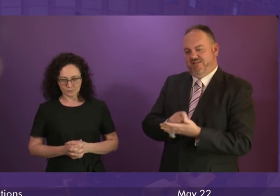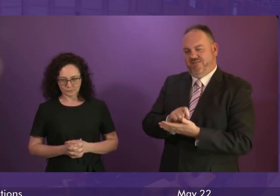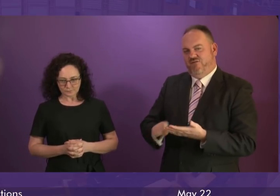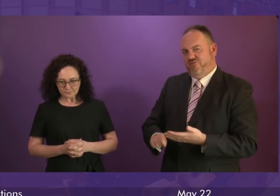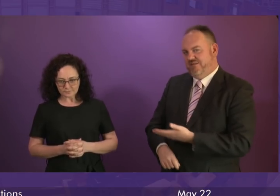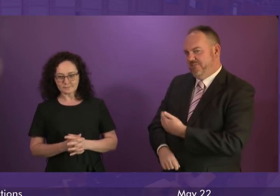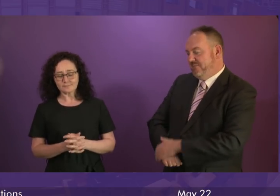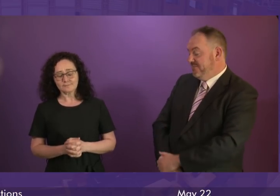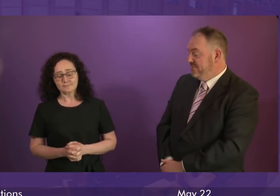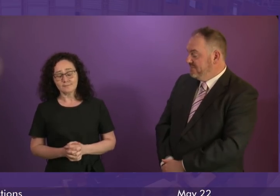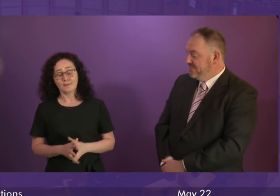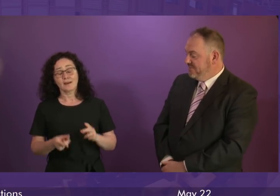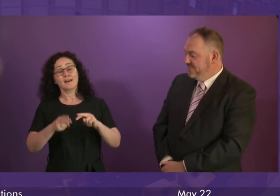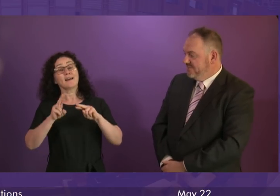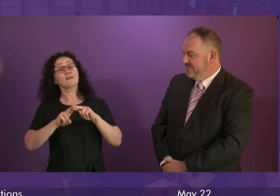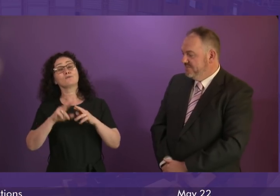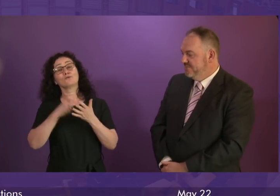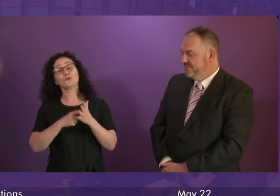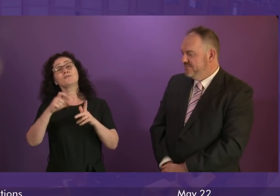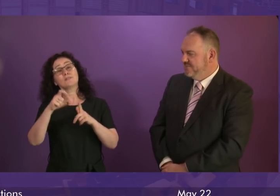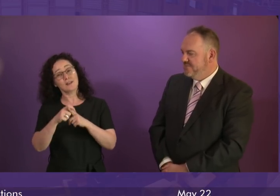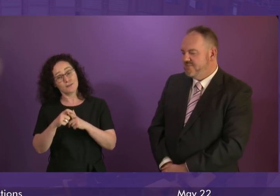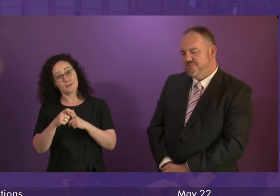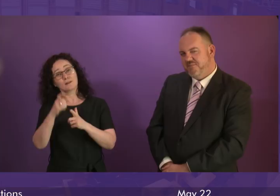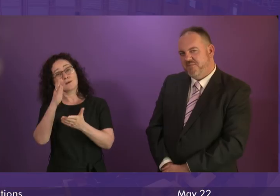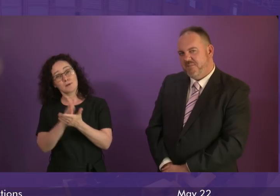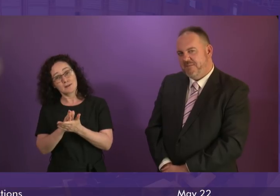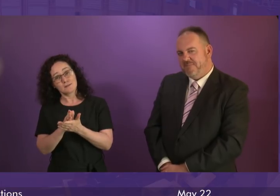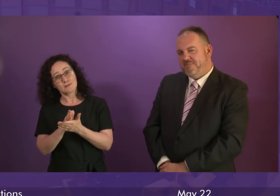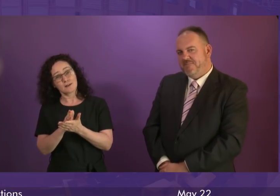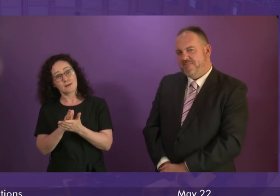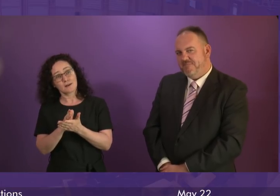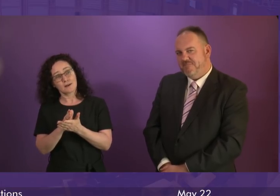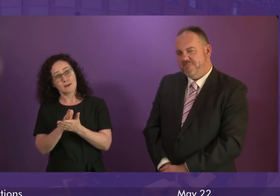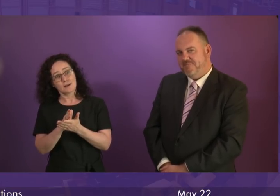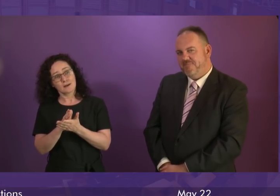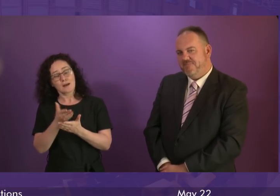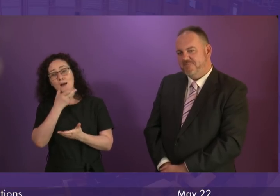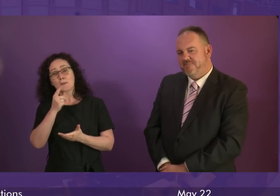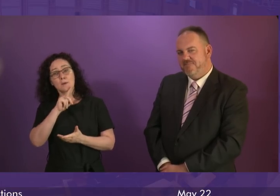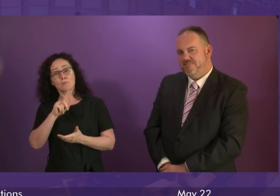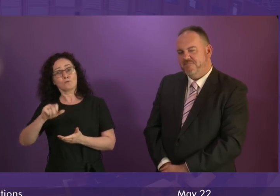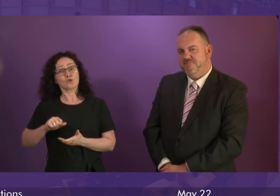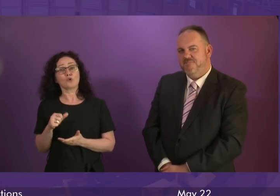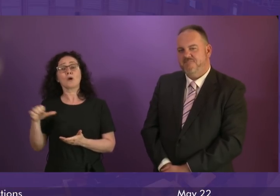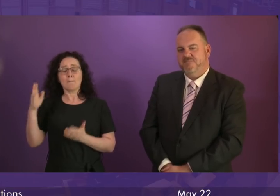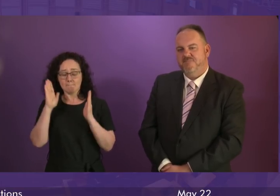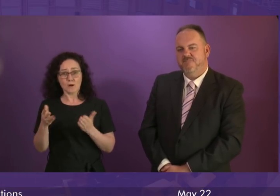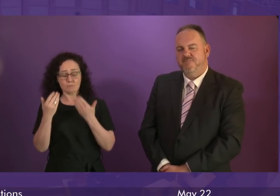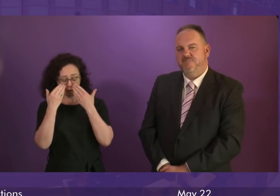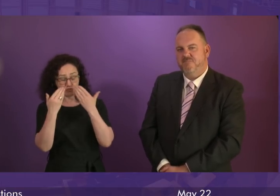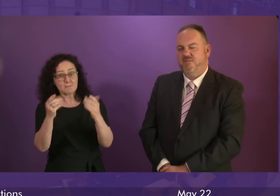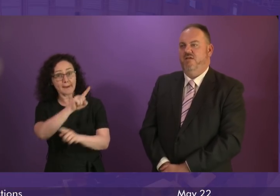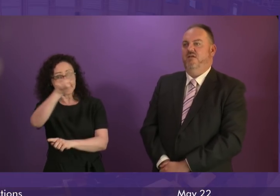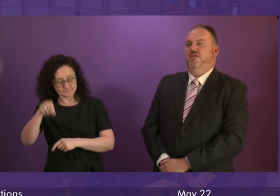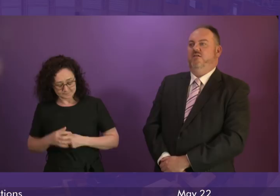Well, if Ruth Davidson thinks that the views of the people of Scotland should always be respected, then why is